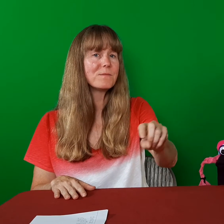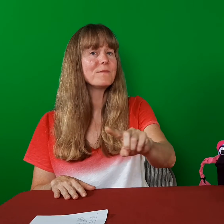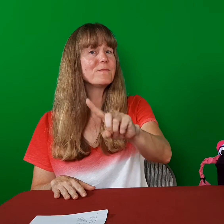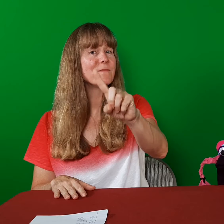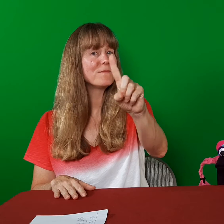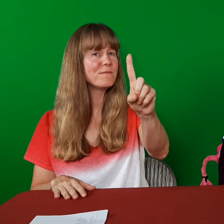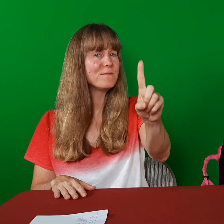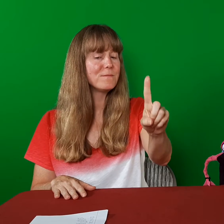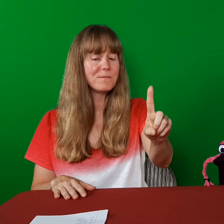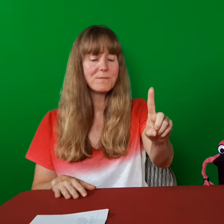Fib.